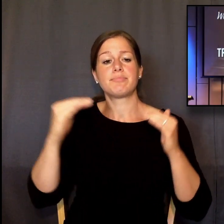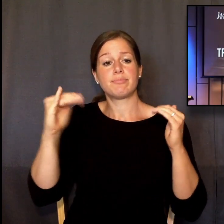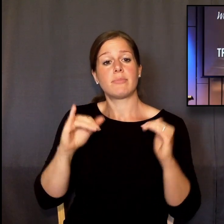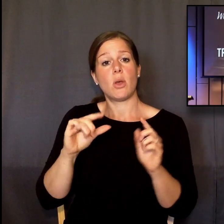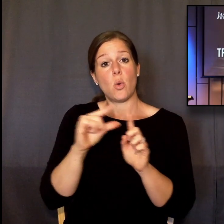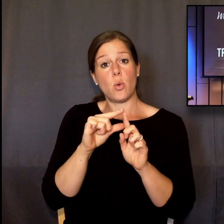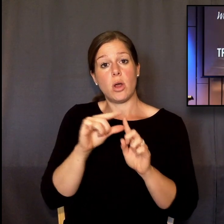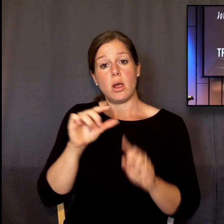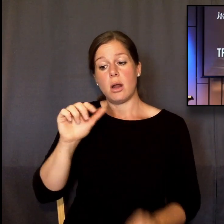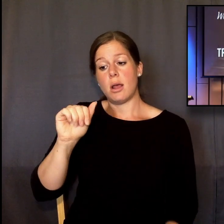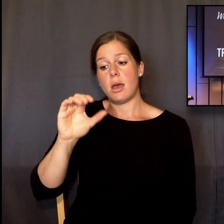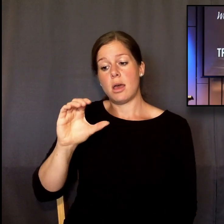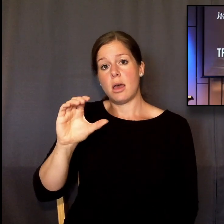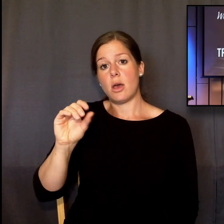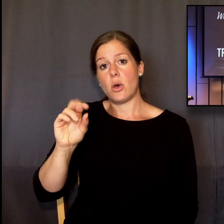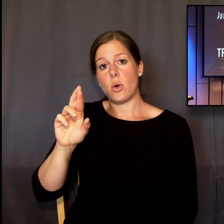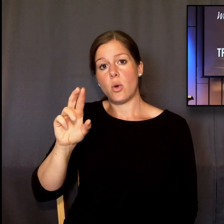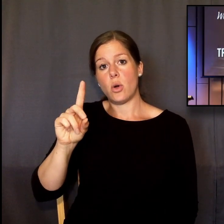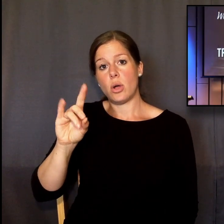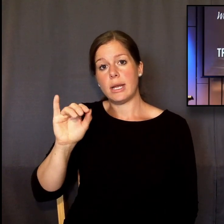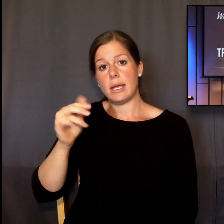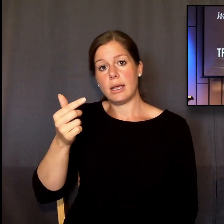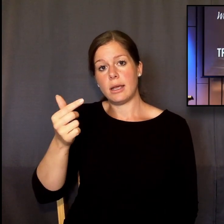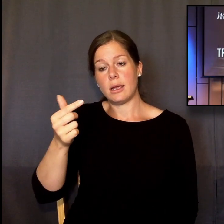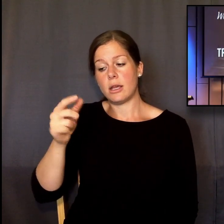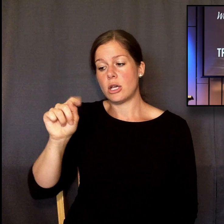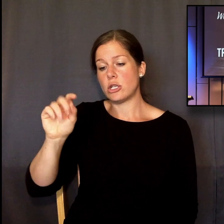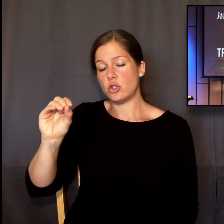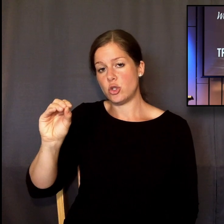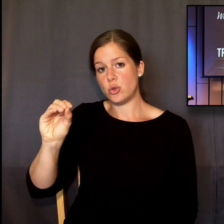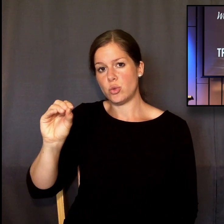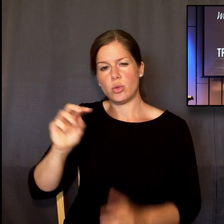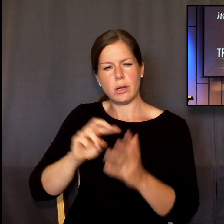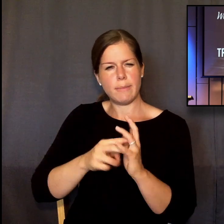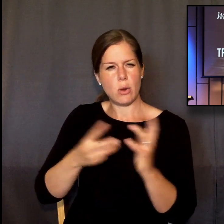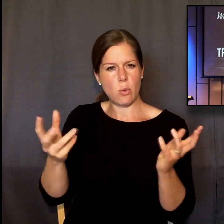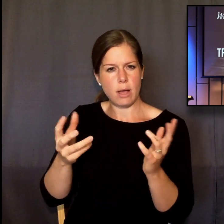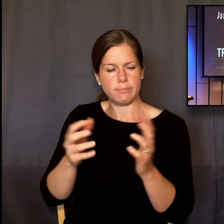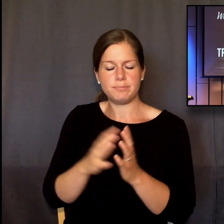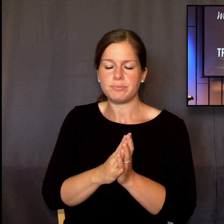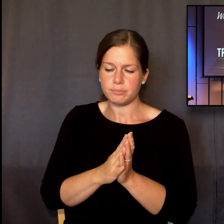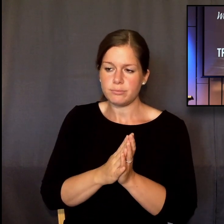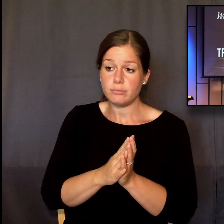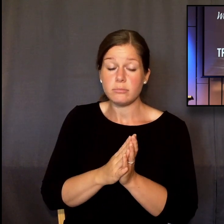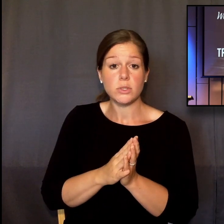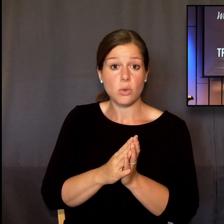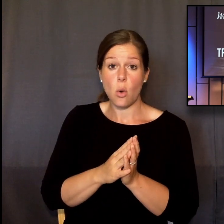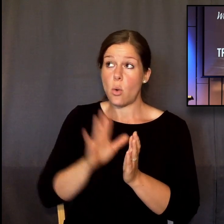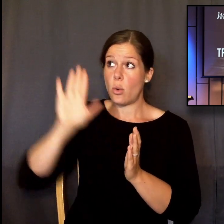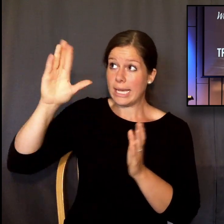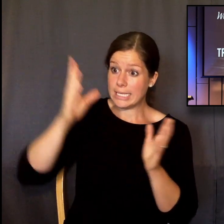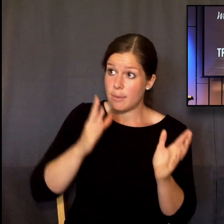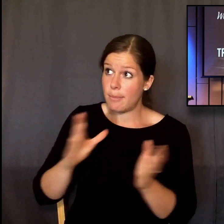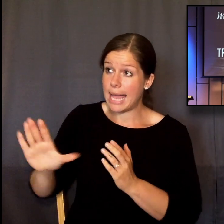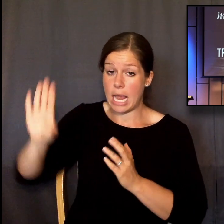those words according to in verse 11. That means the counsel, the plan God wants is the standard.